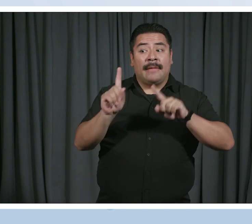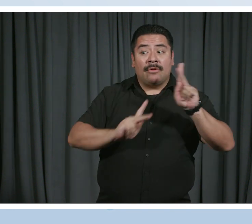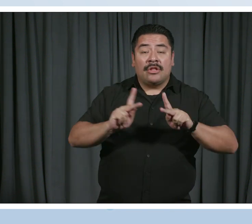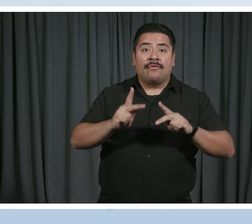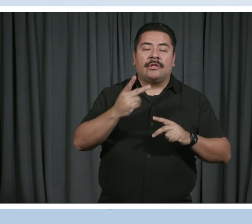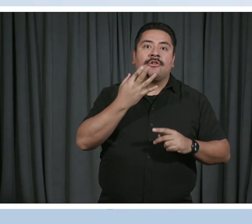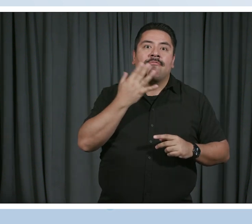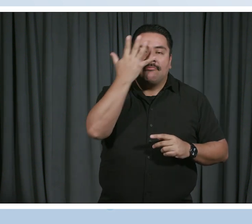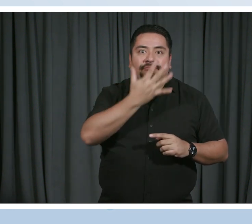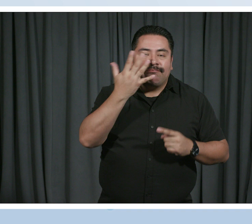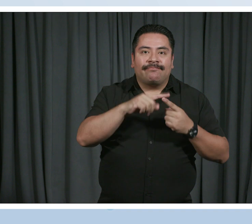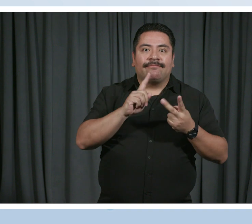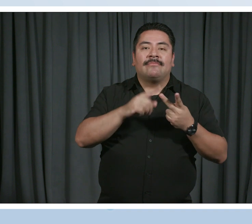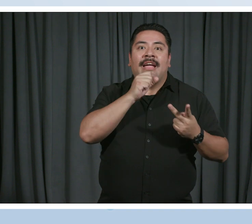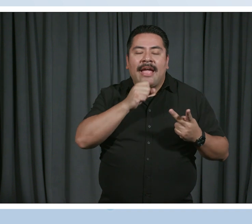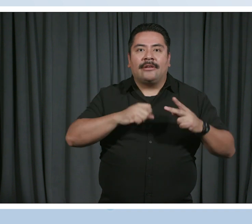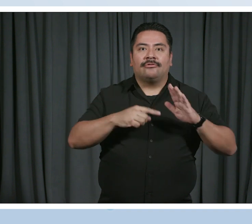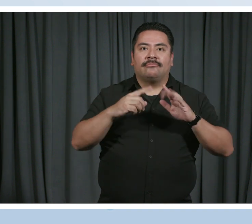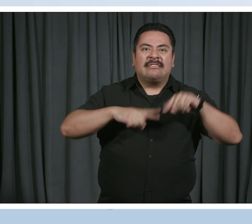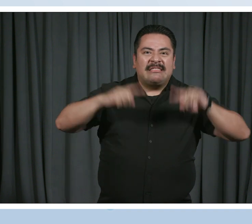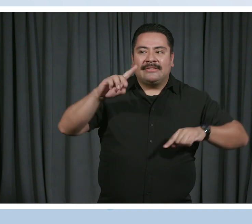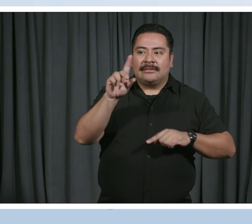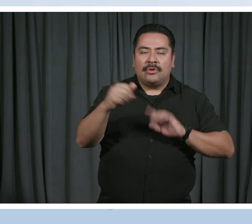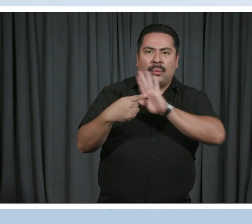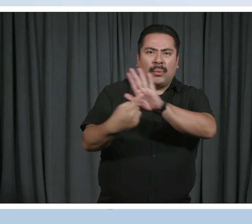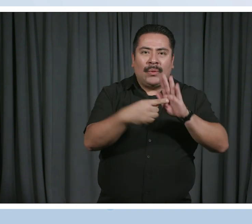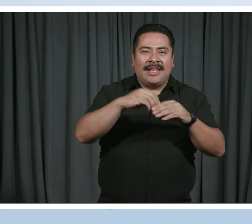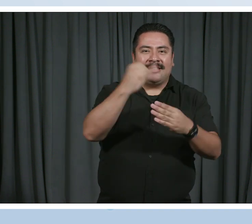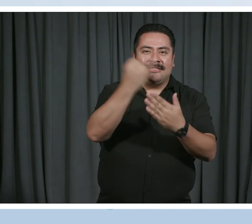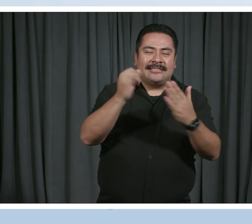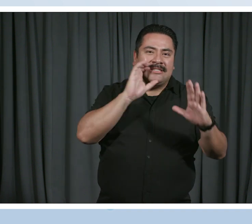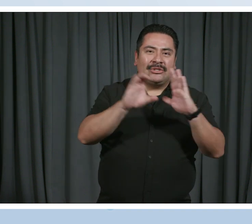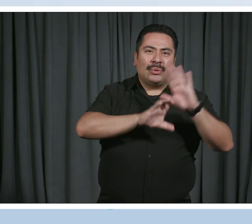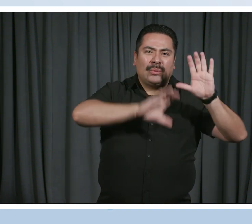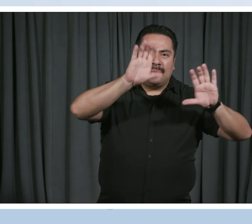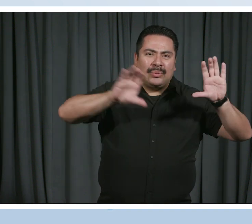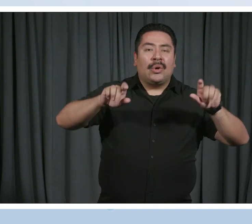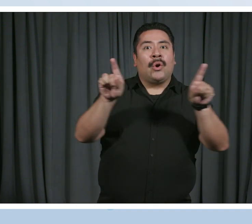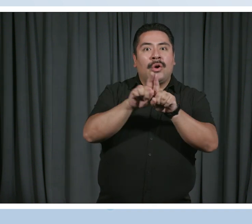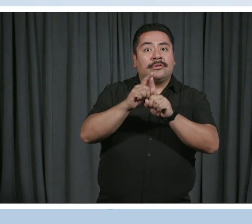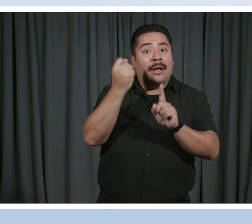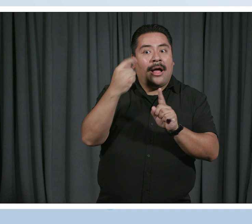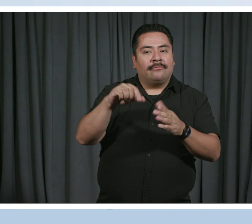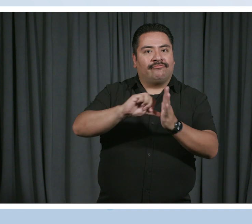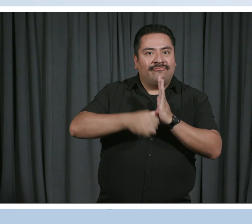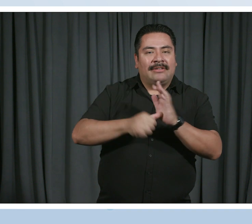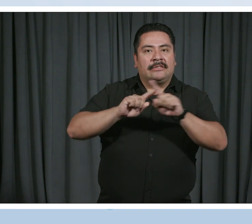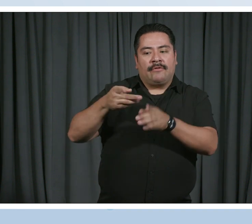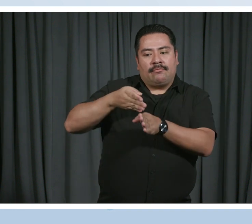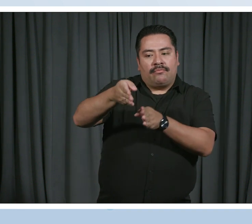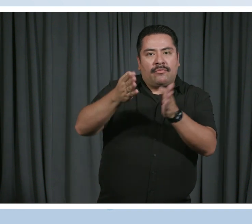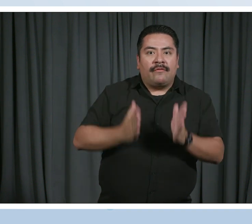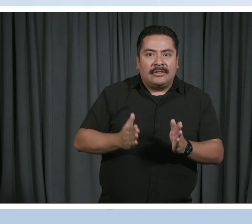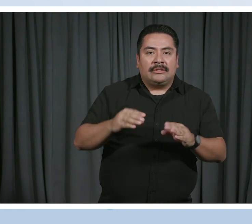depicted throughout the mural in recreational settings as well as in professions that are commonly underrepresented in the disability community